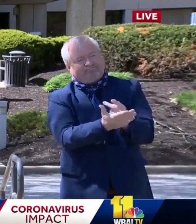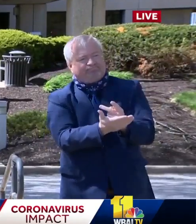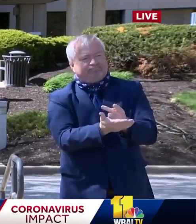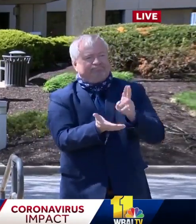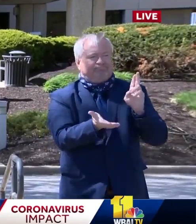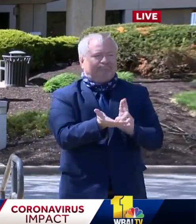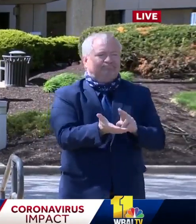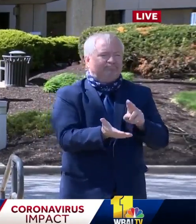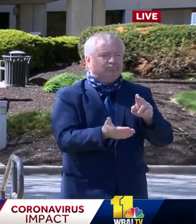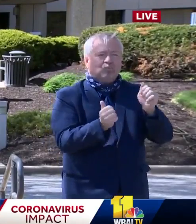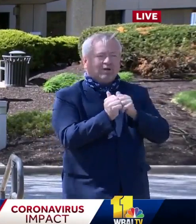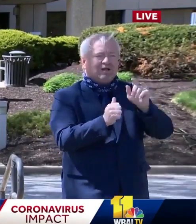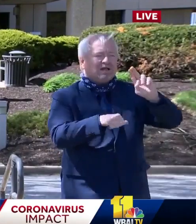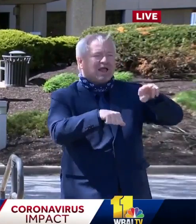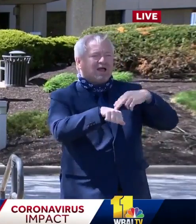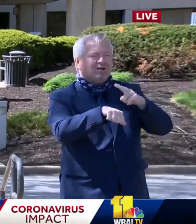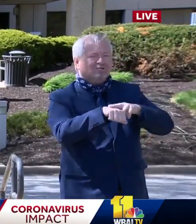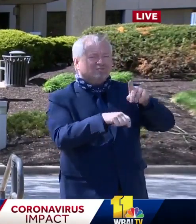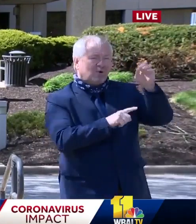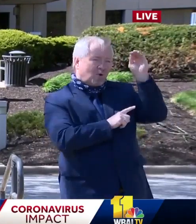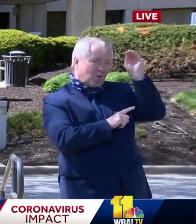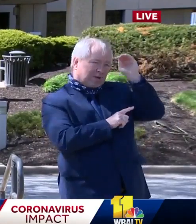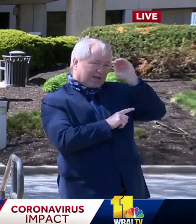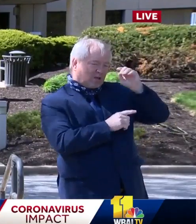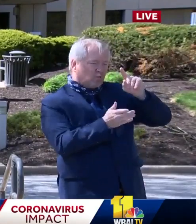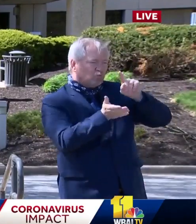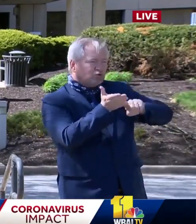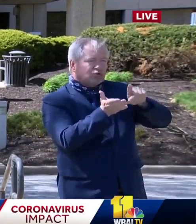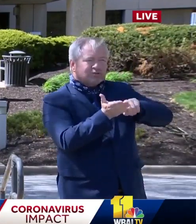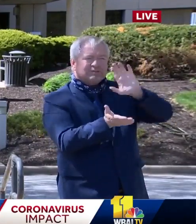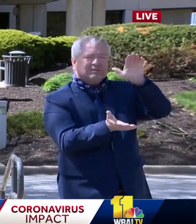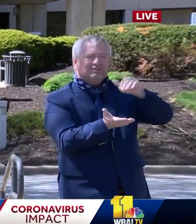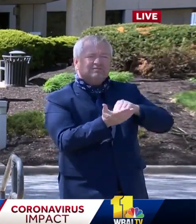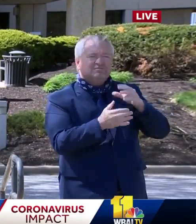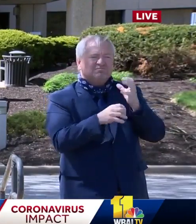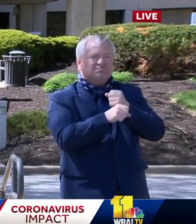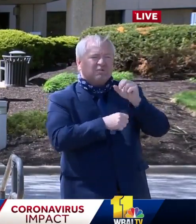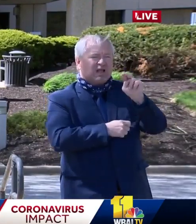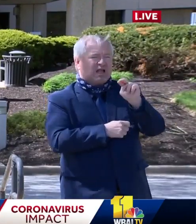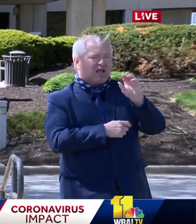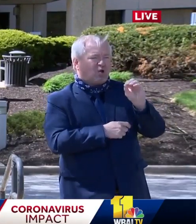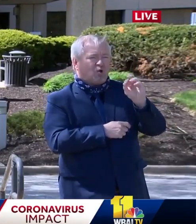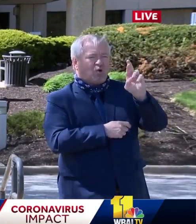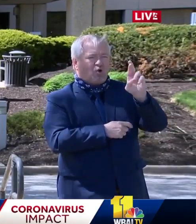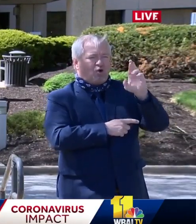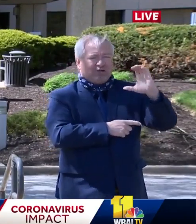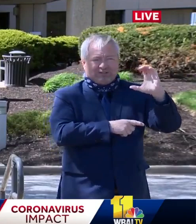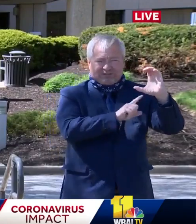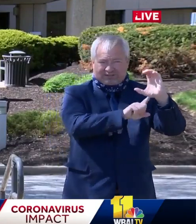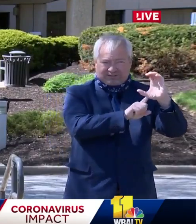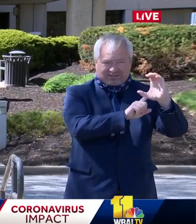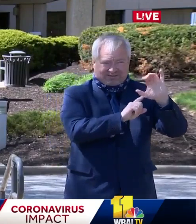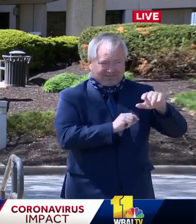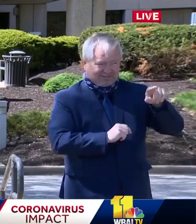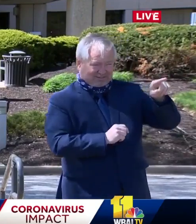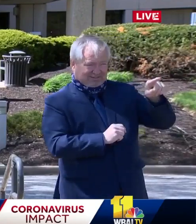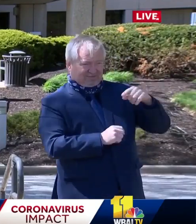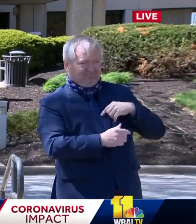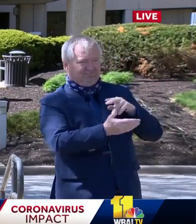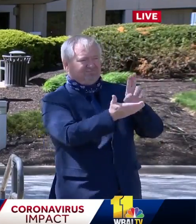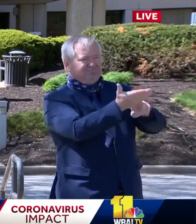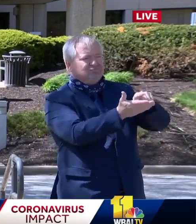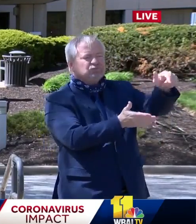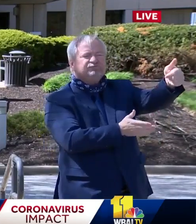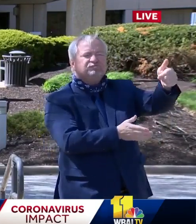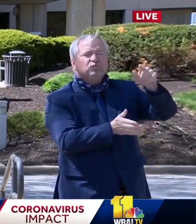National Opinion Research Center, which is the nation's oldest and largest university-based research firm, operated